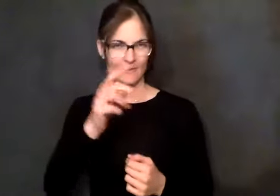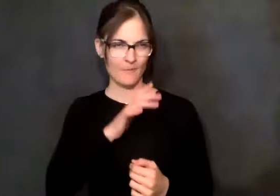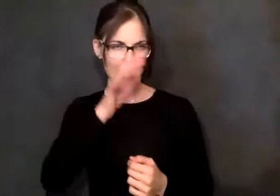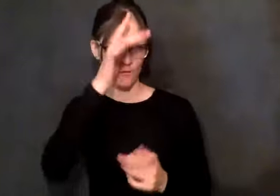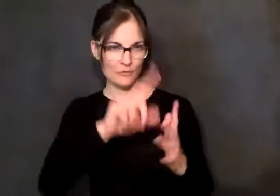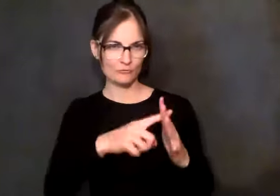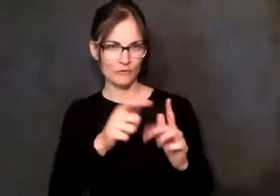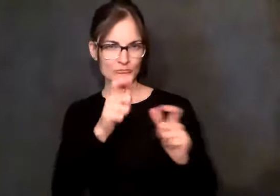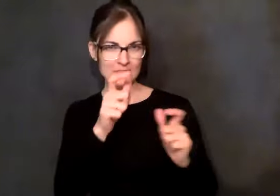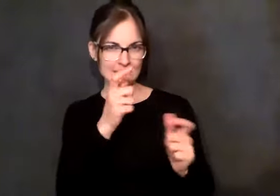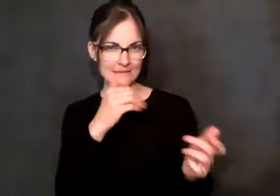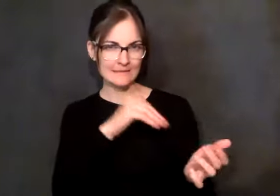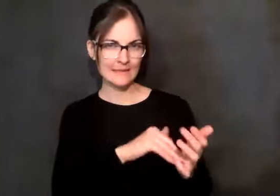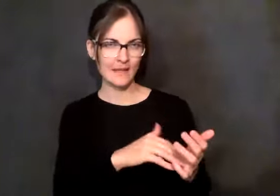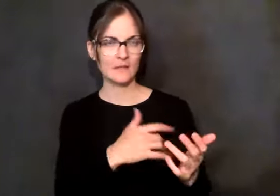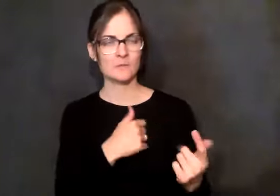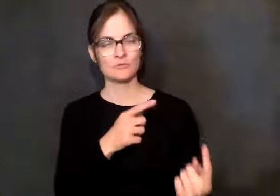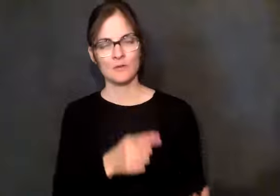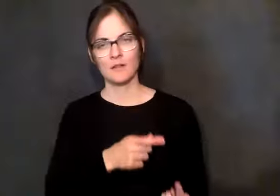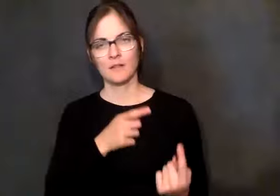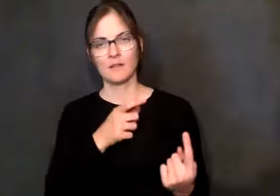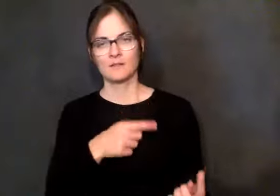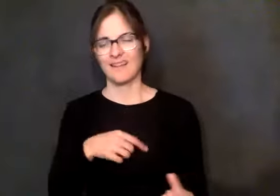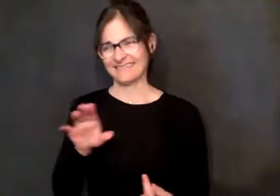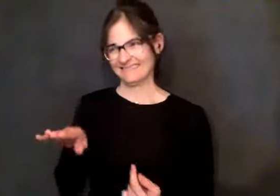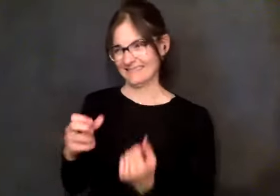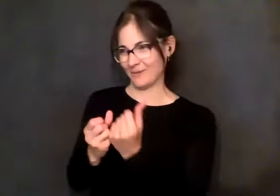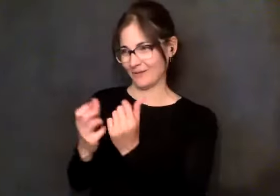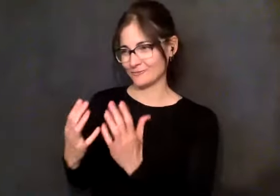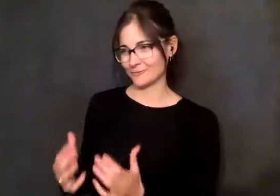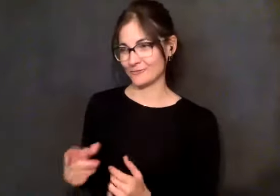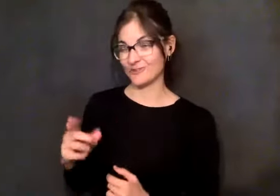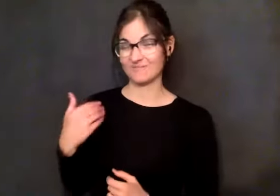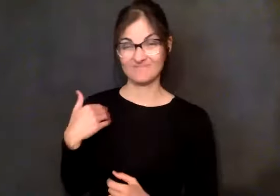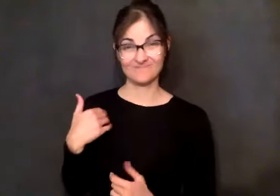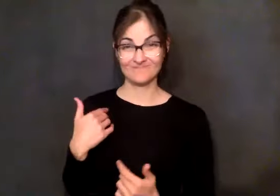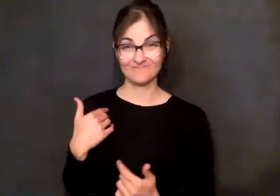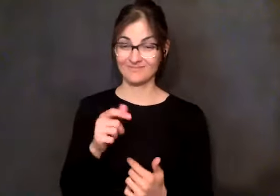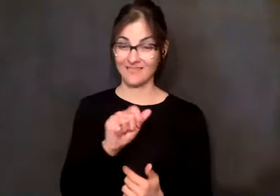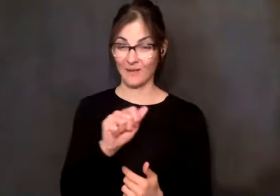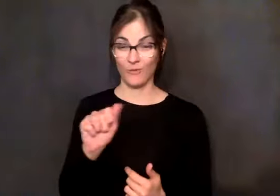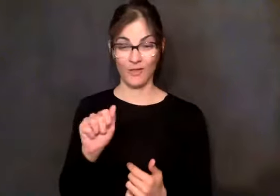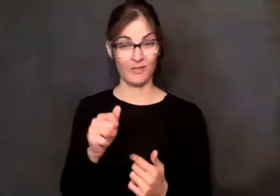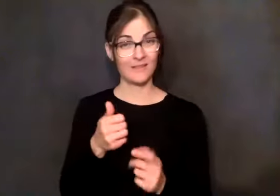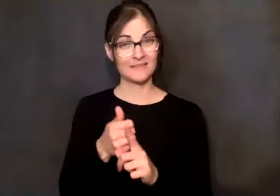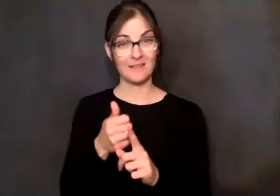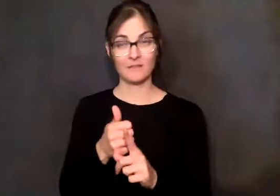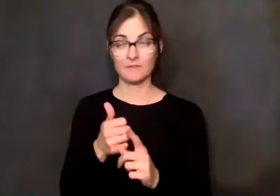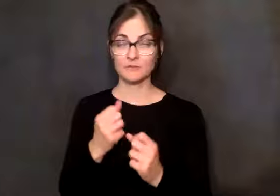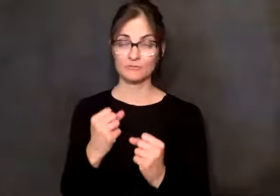said, Just remember that alcoholism is cunning, powerful, baffling, and patient. It's my job to just